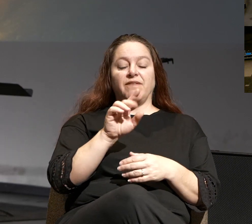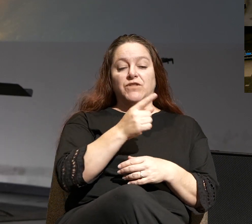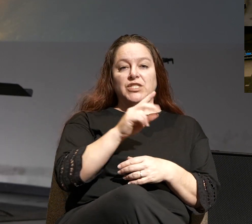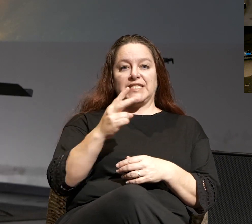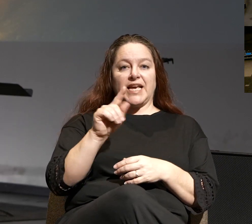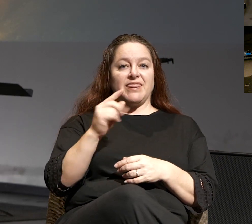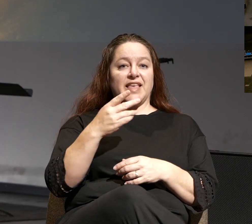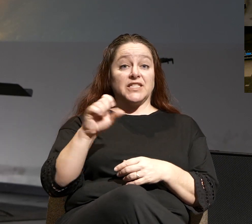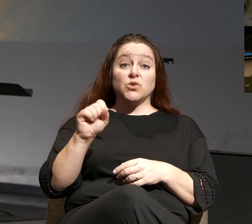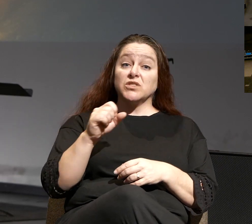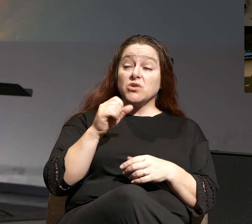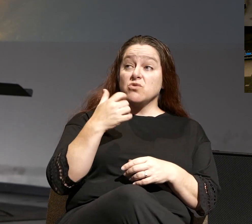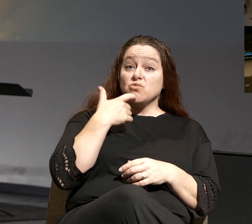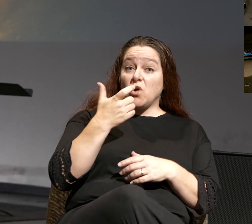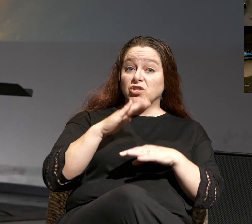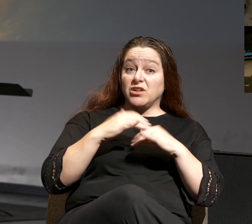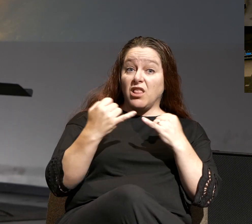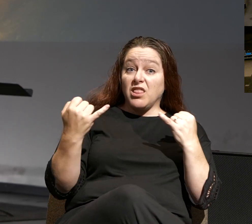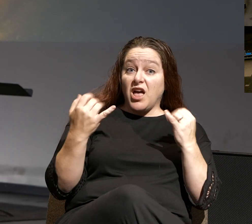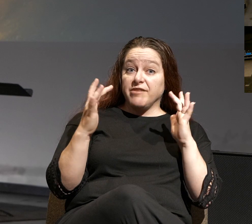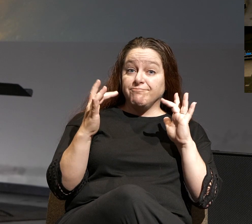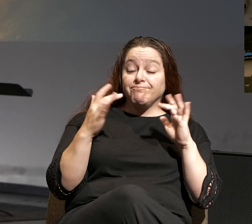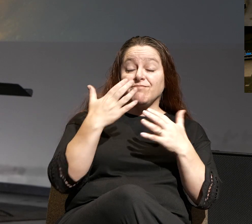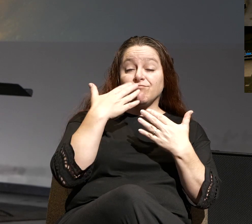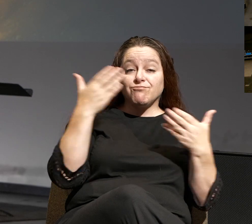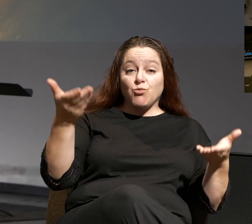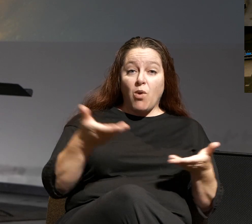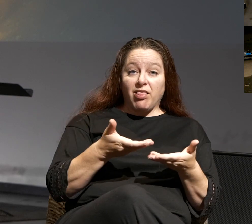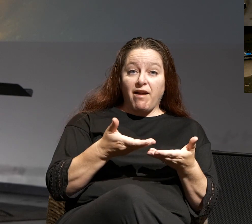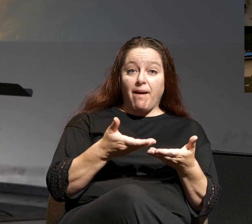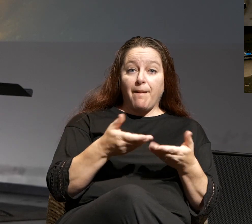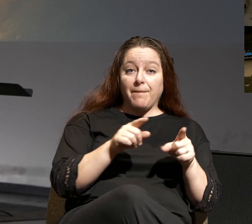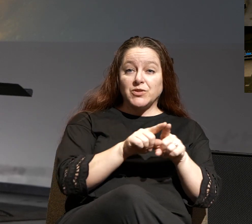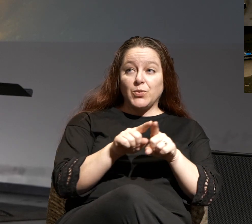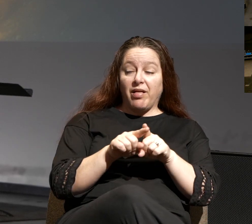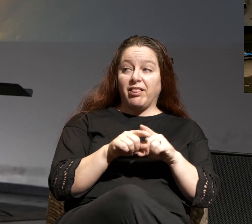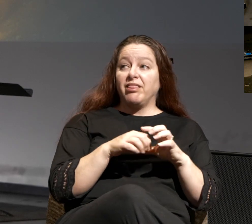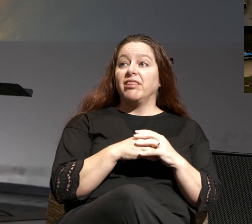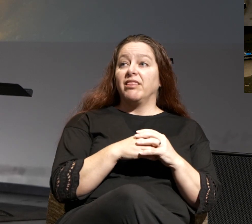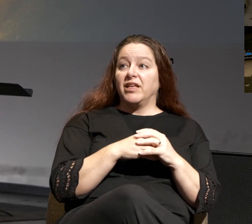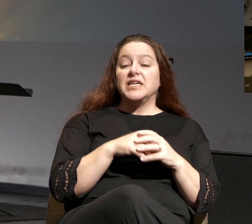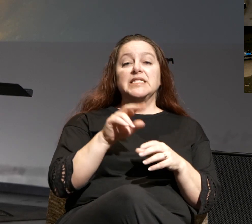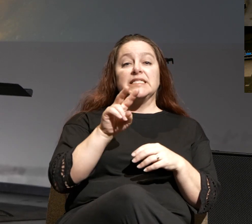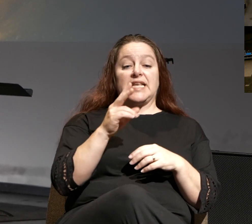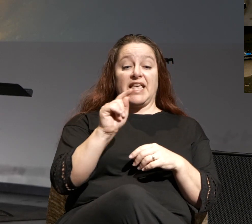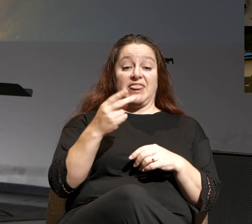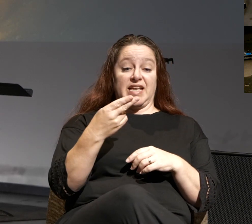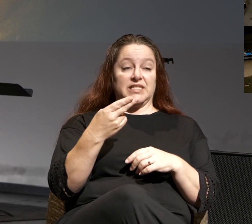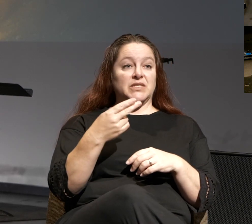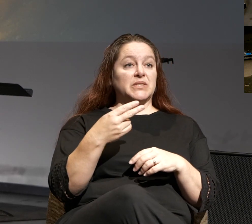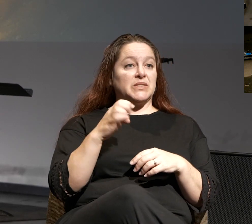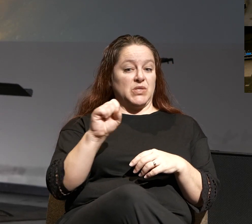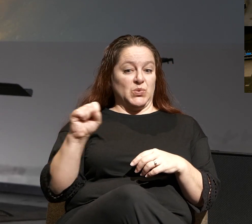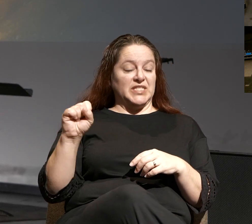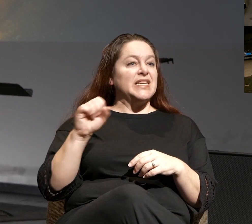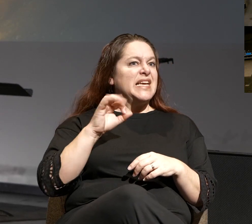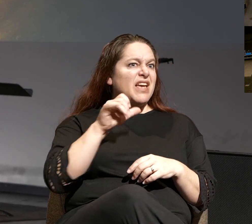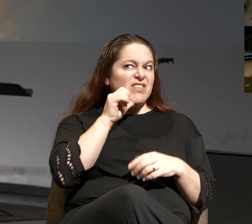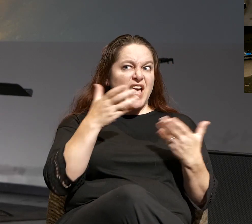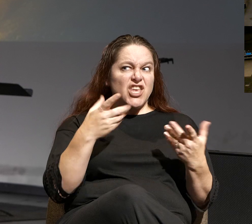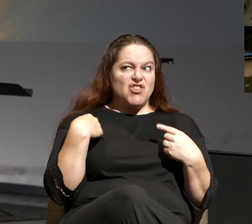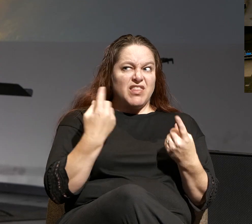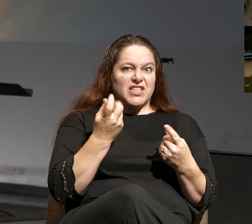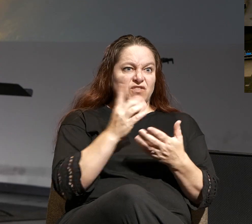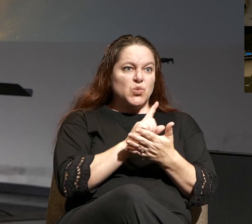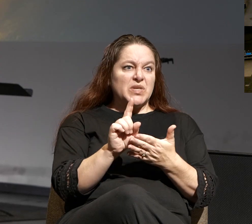everyone watching online, welcome as well. 2nd Thessalonians, if you haven't been with us for the last couple weeks,